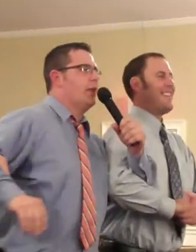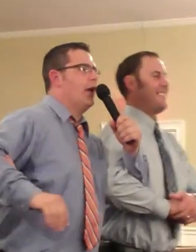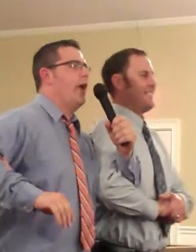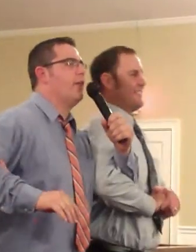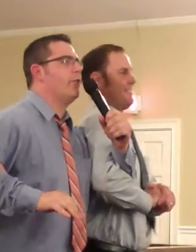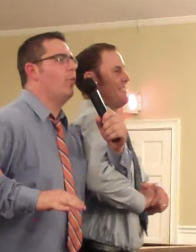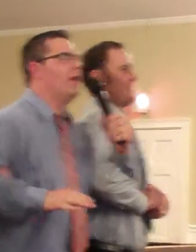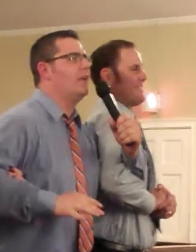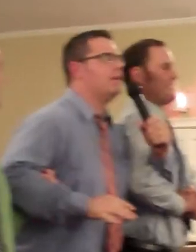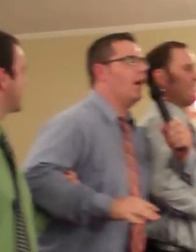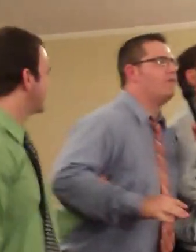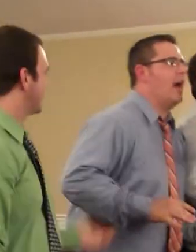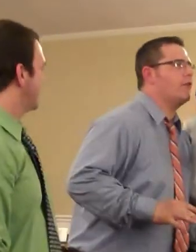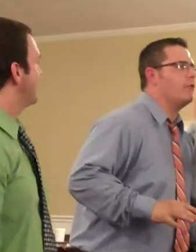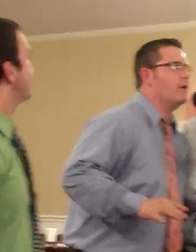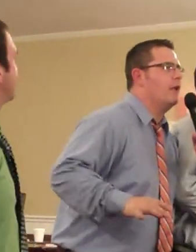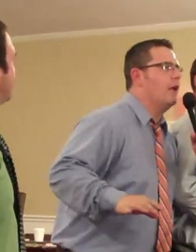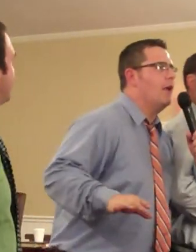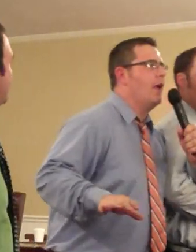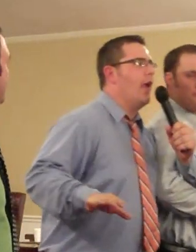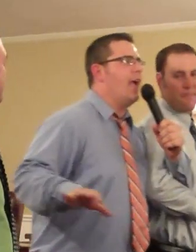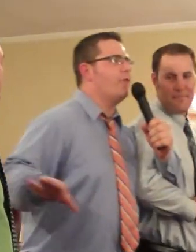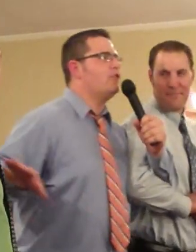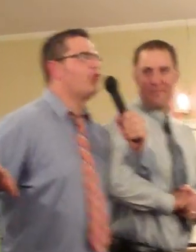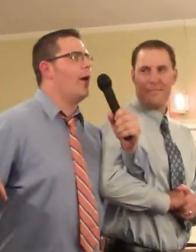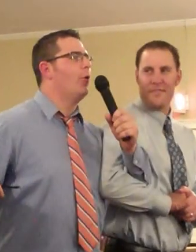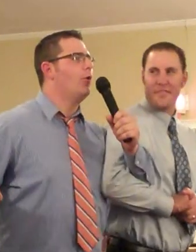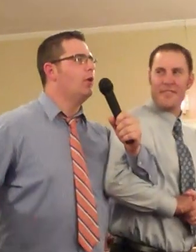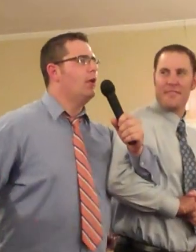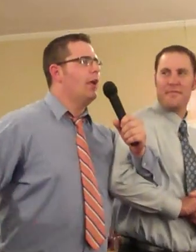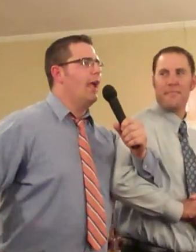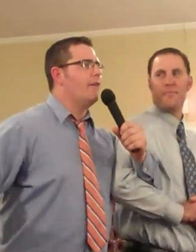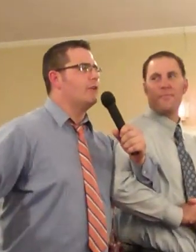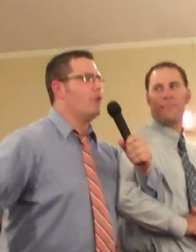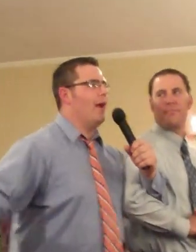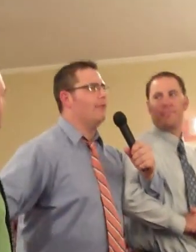every wind of doctrine every trouble every trial